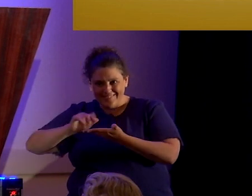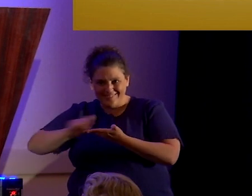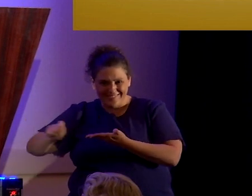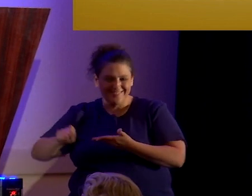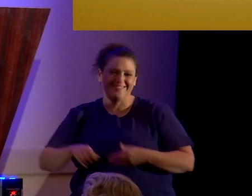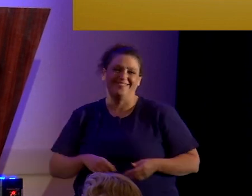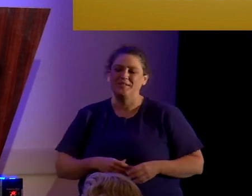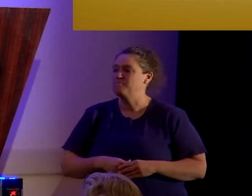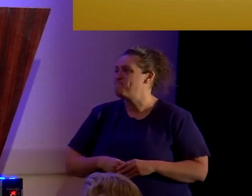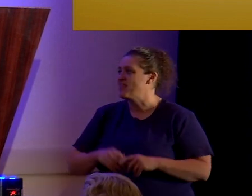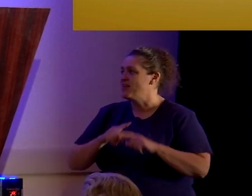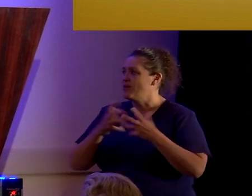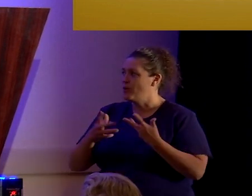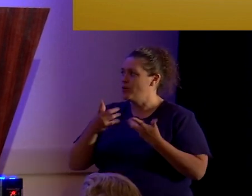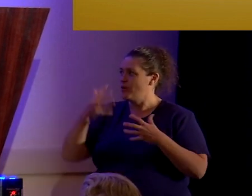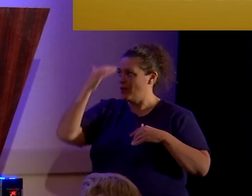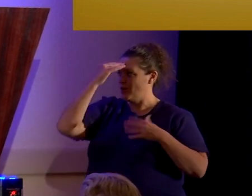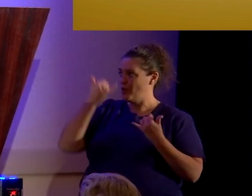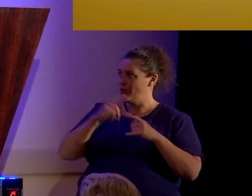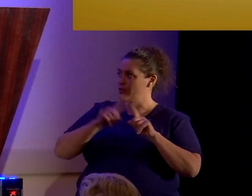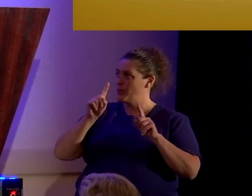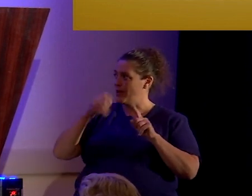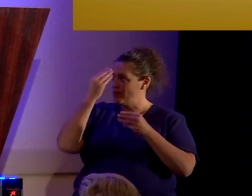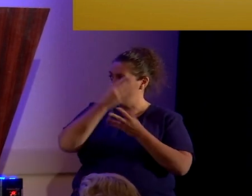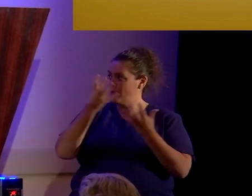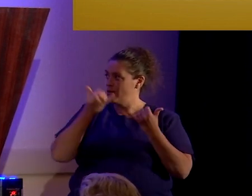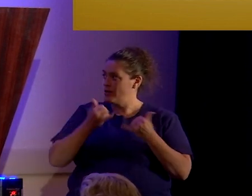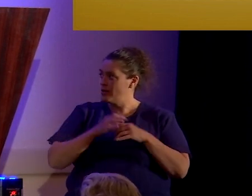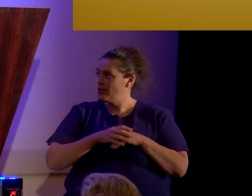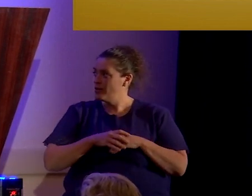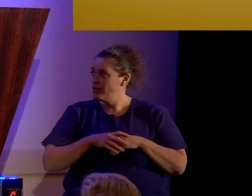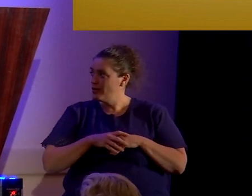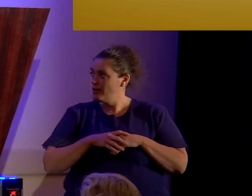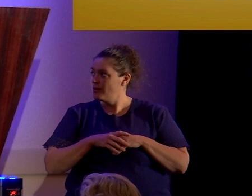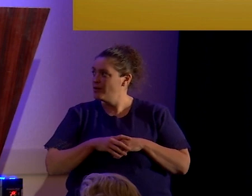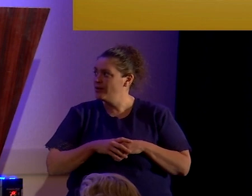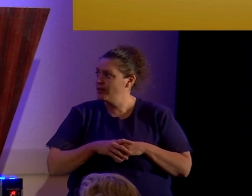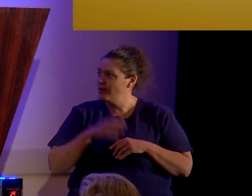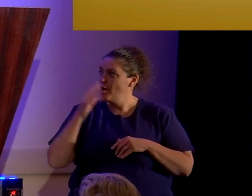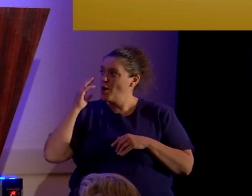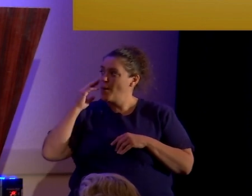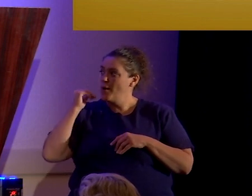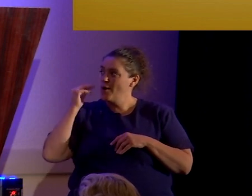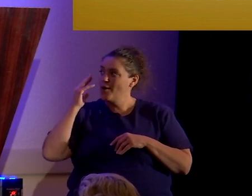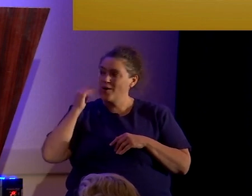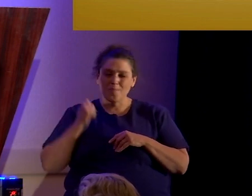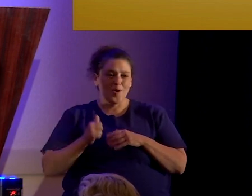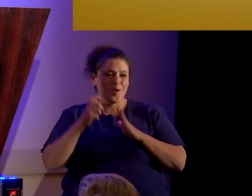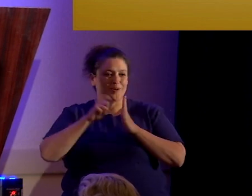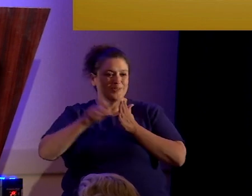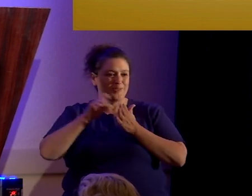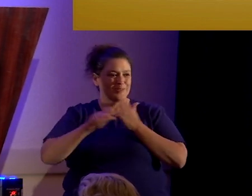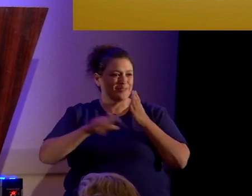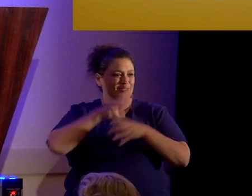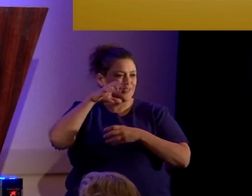Well, you already know this, but I have to say it now. Mormon scriptures come with pictures.